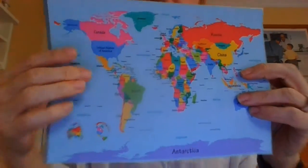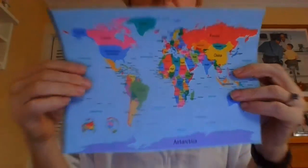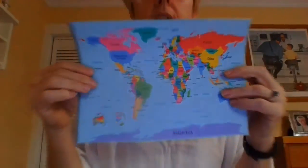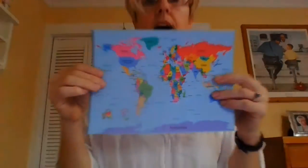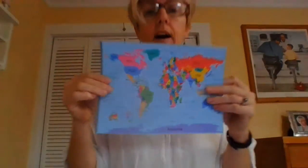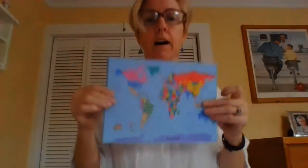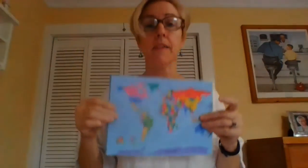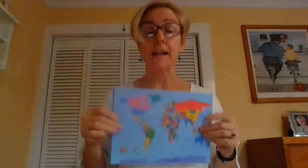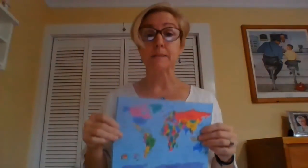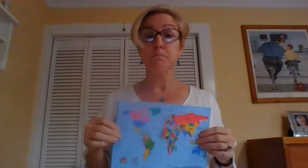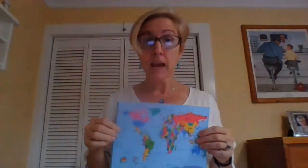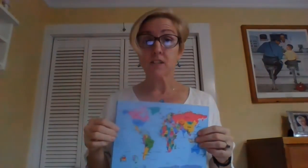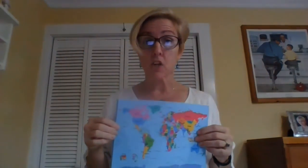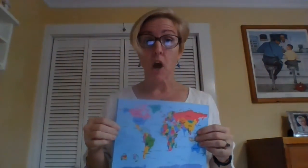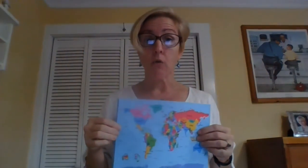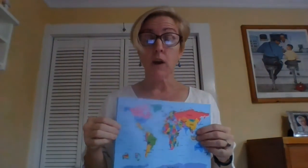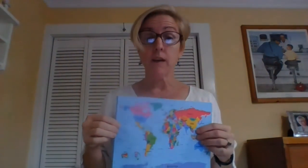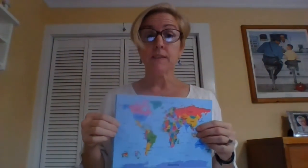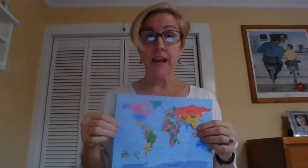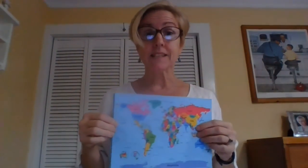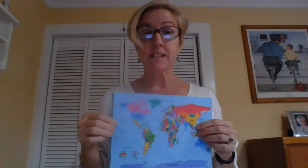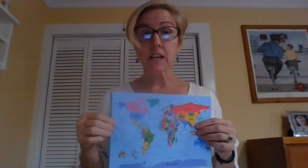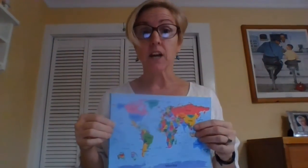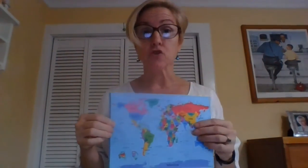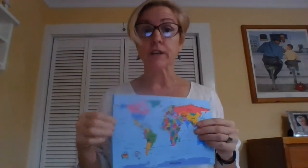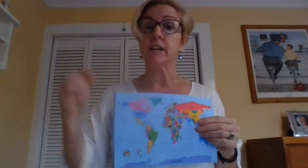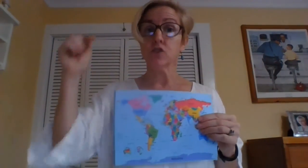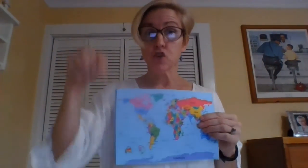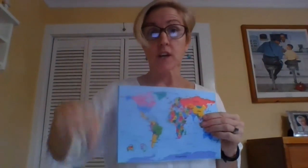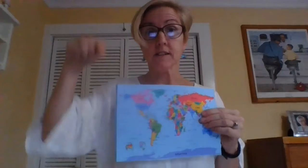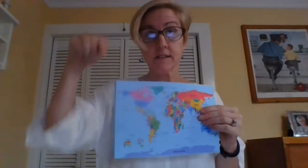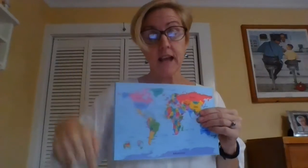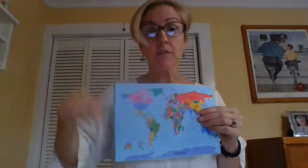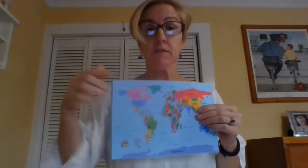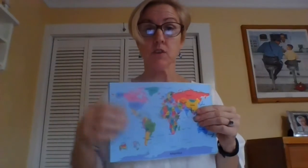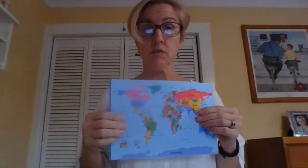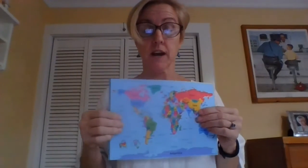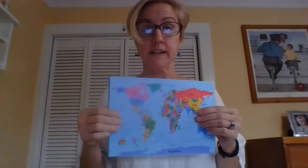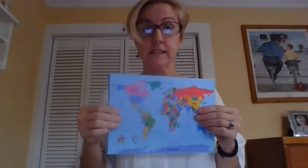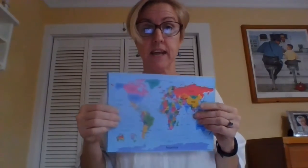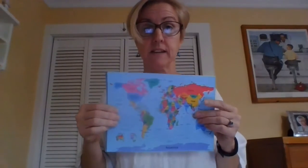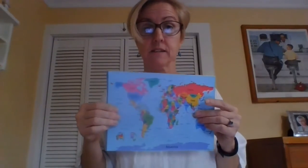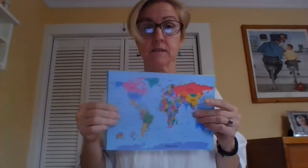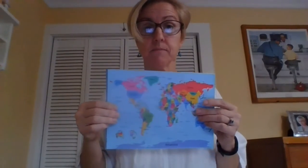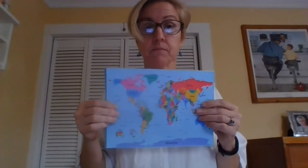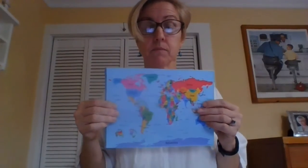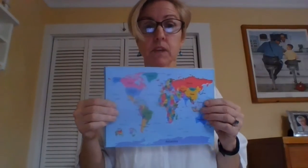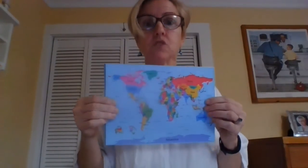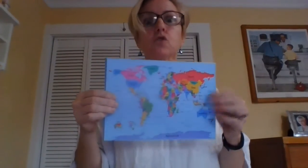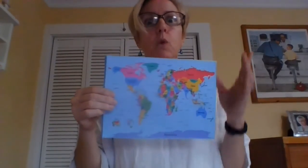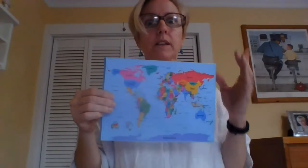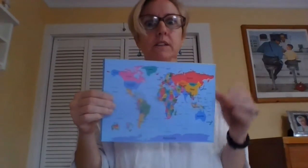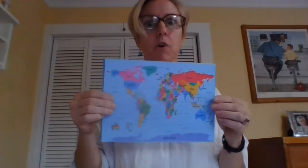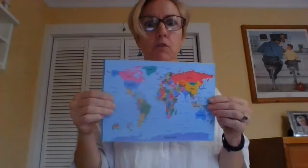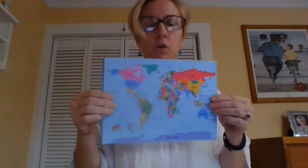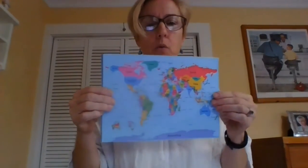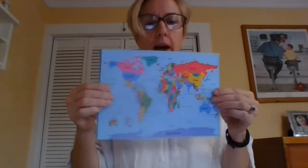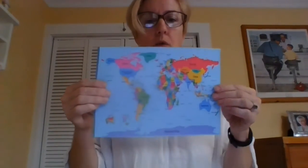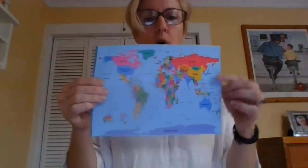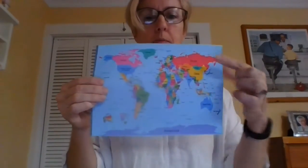Ah, that's Mexico. That's the country just south of the United States. Let's do one that's farther away. What